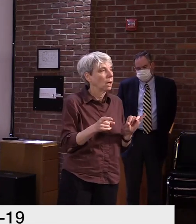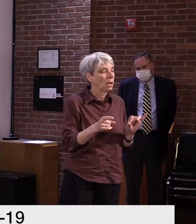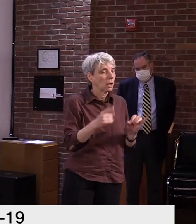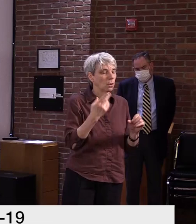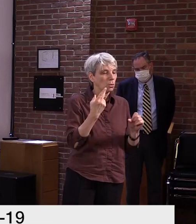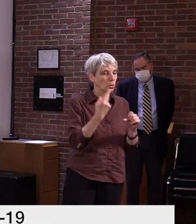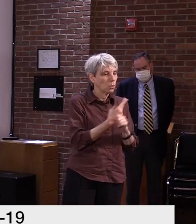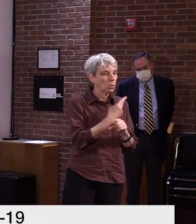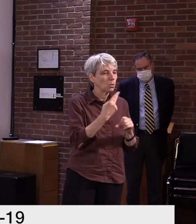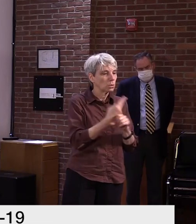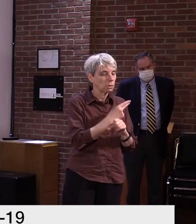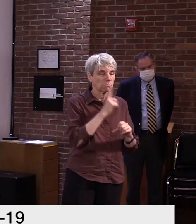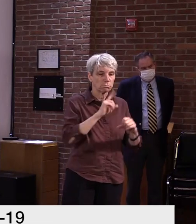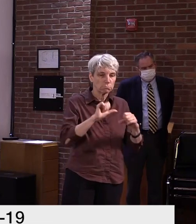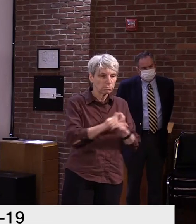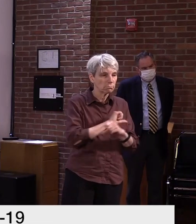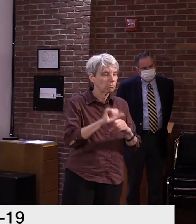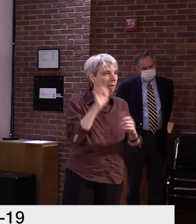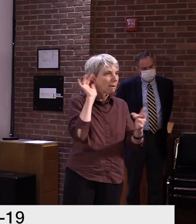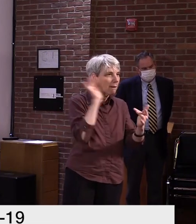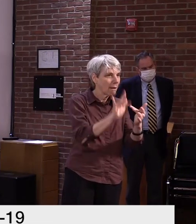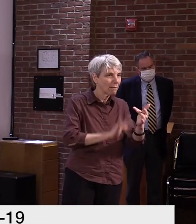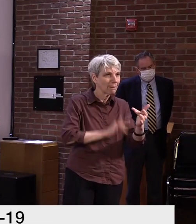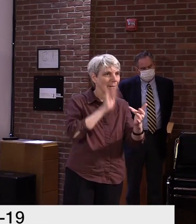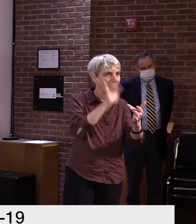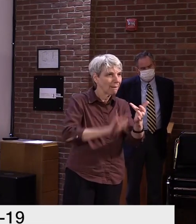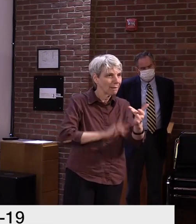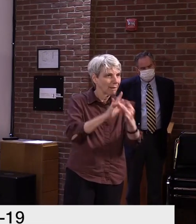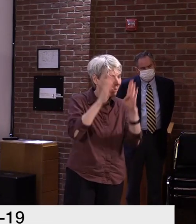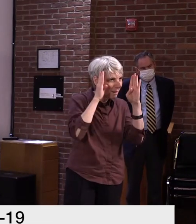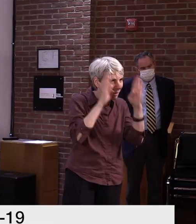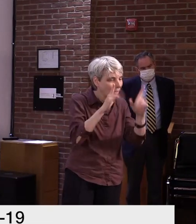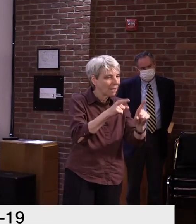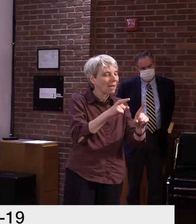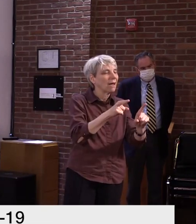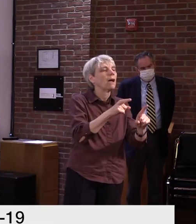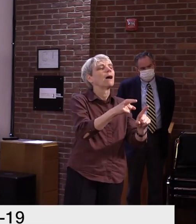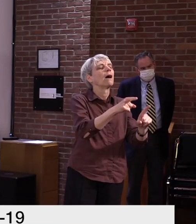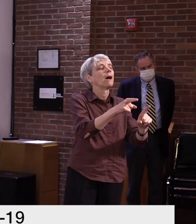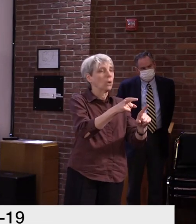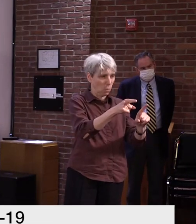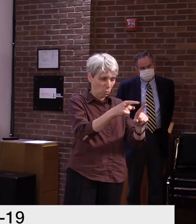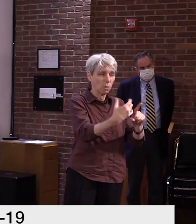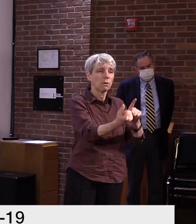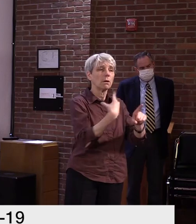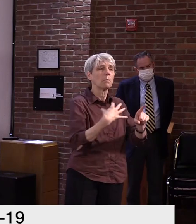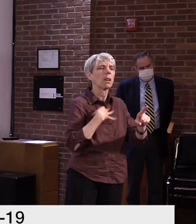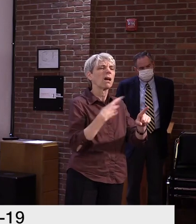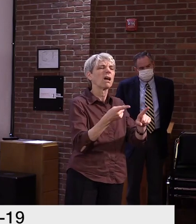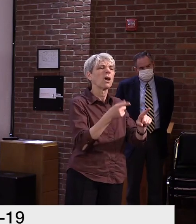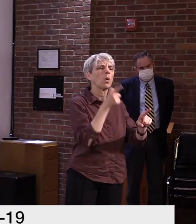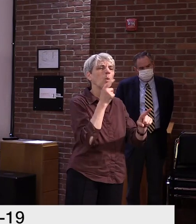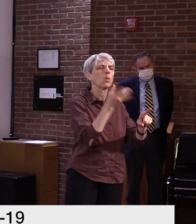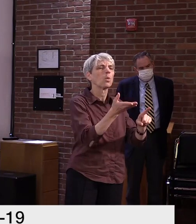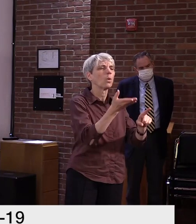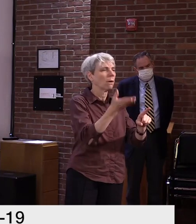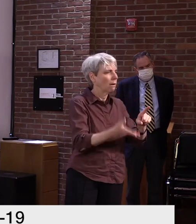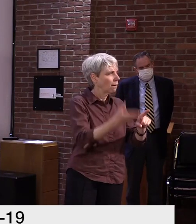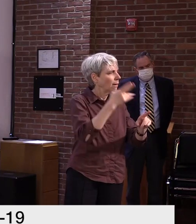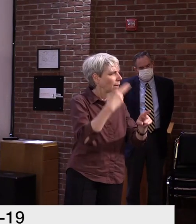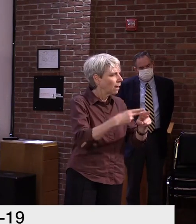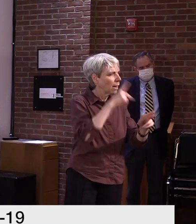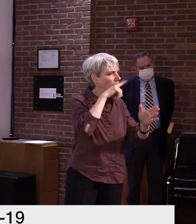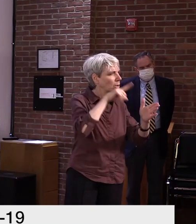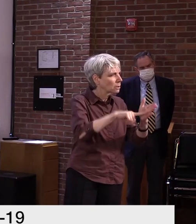actually reaching out to all of those new claimants to validate their ID. And I can tell you just in